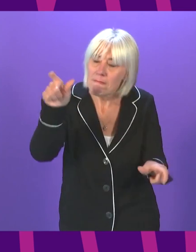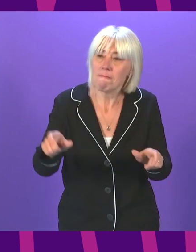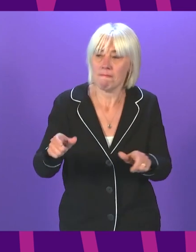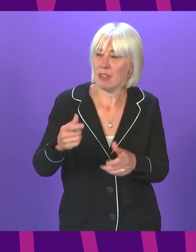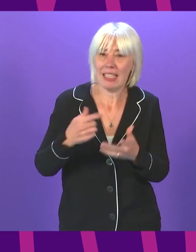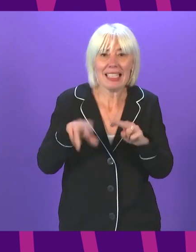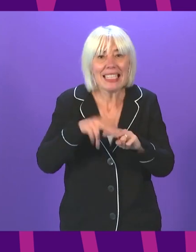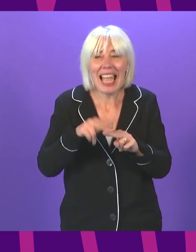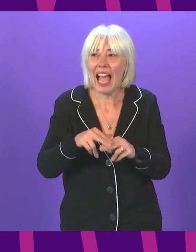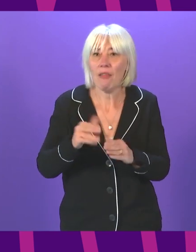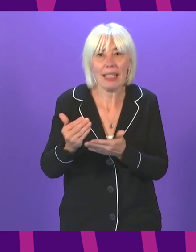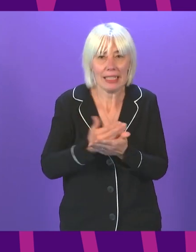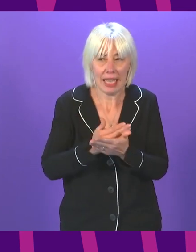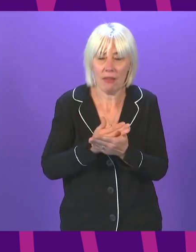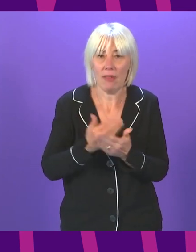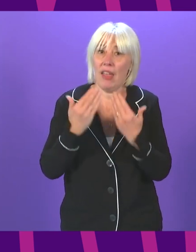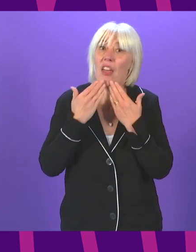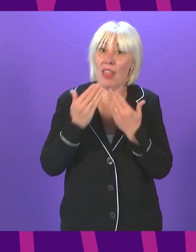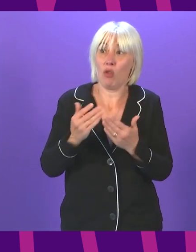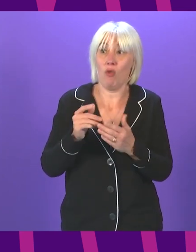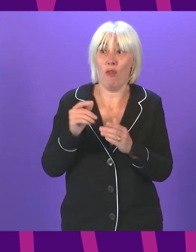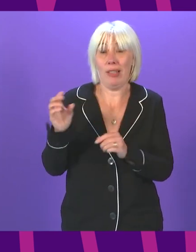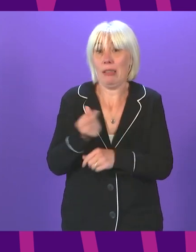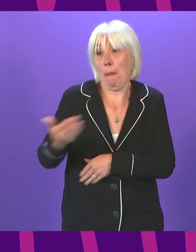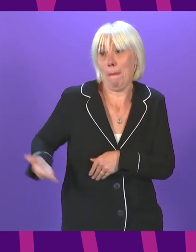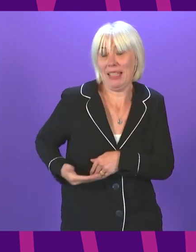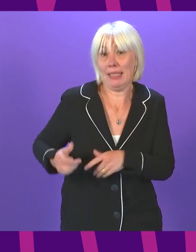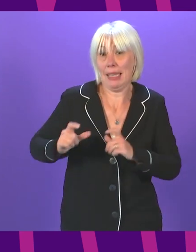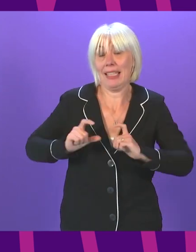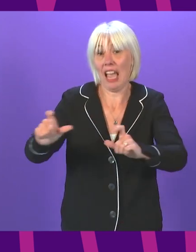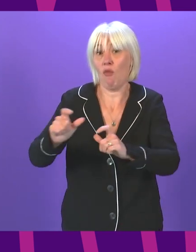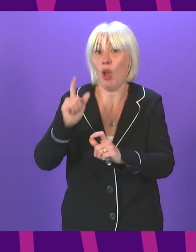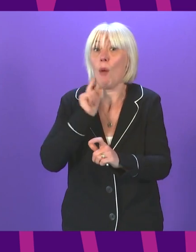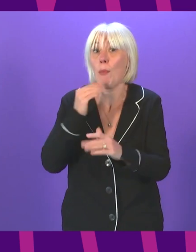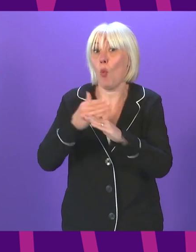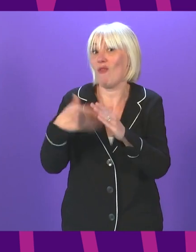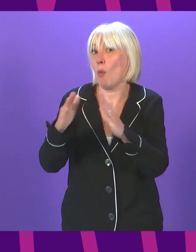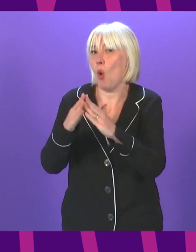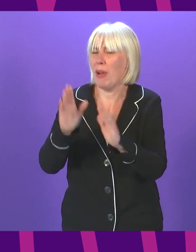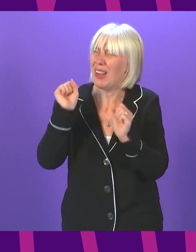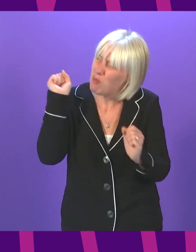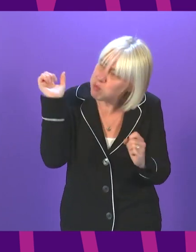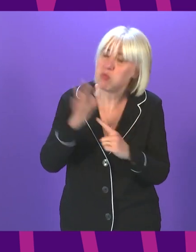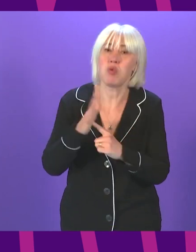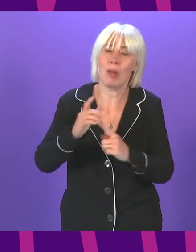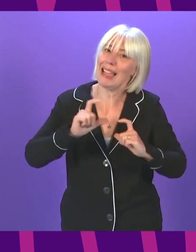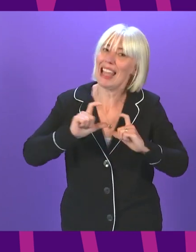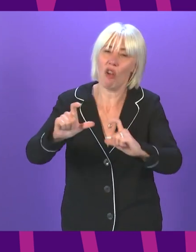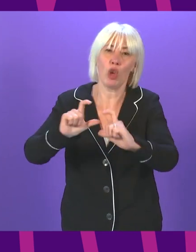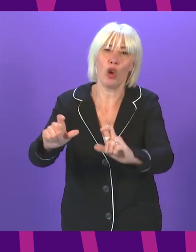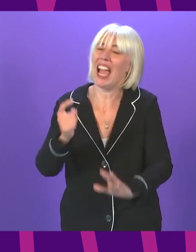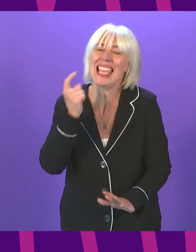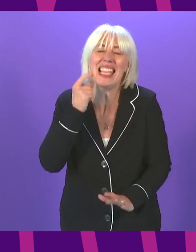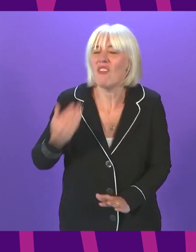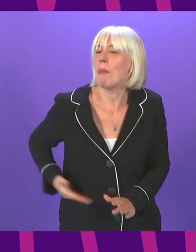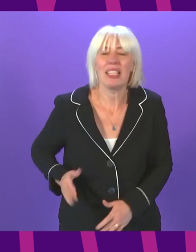to those businesses who are continuing to support home working. It is vital that these efforts continue. I know they are not easy for